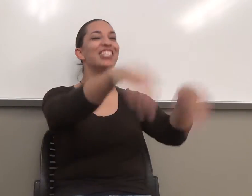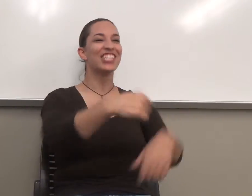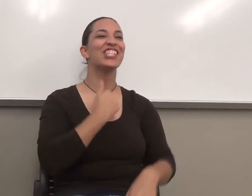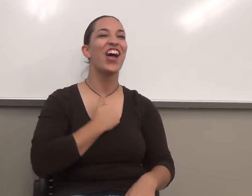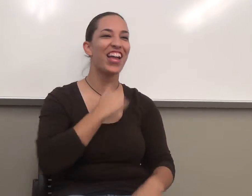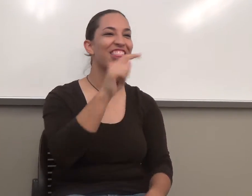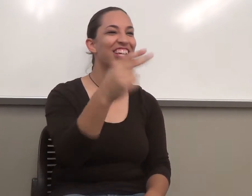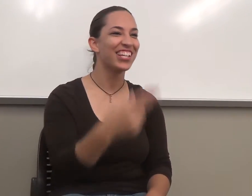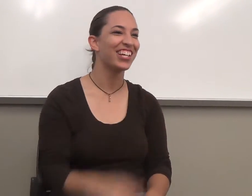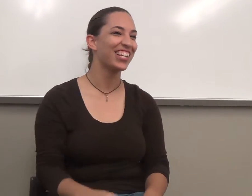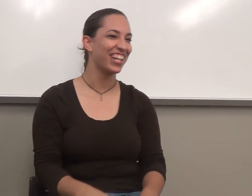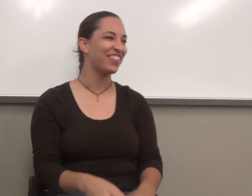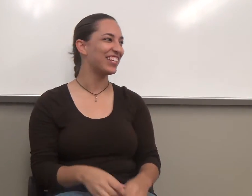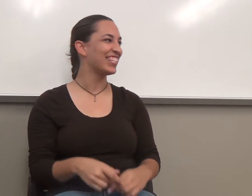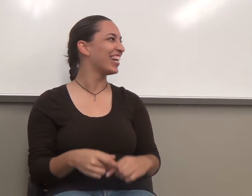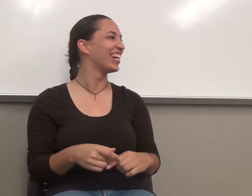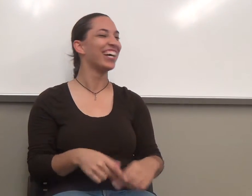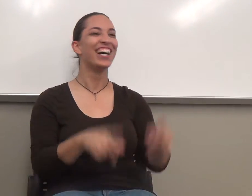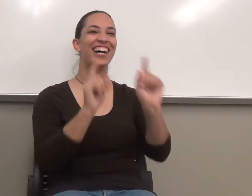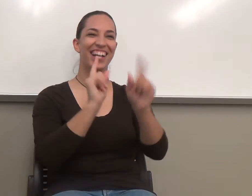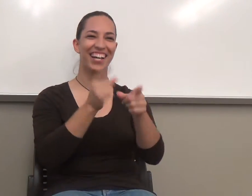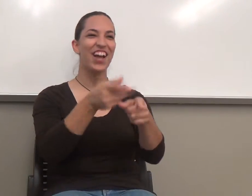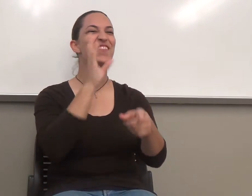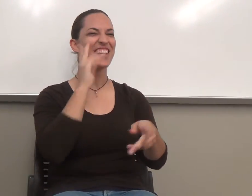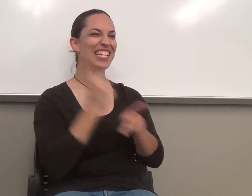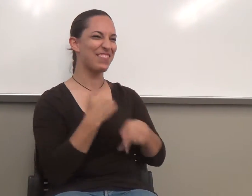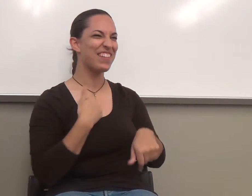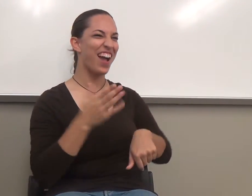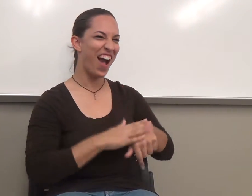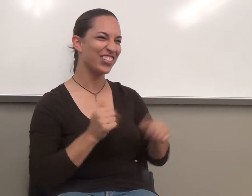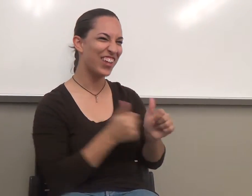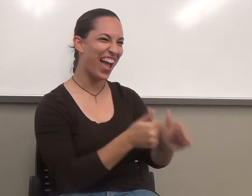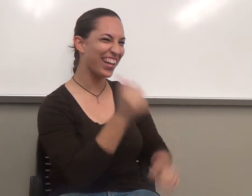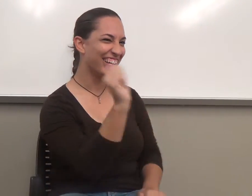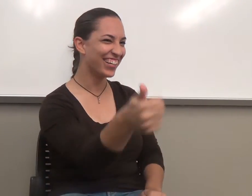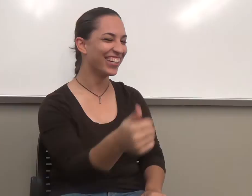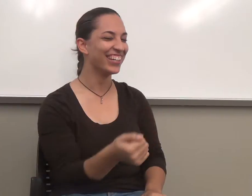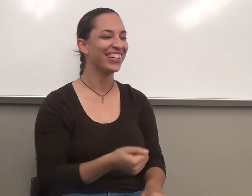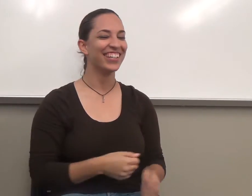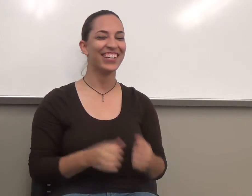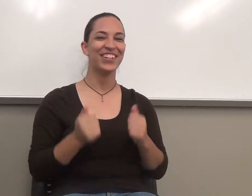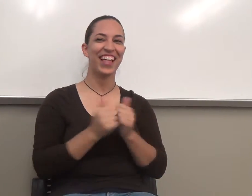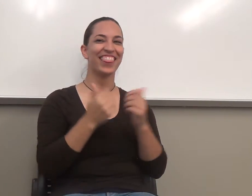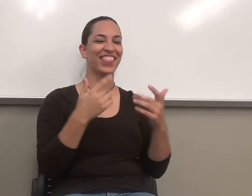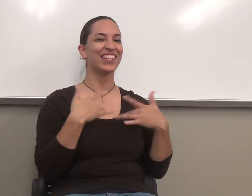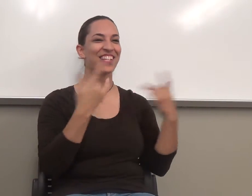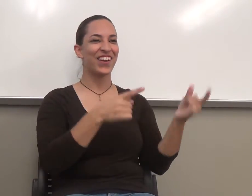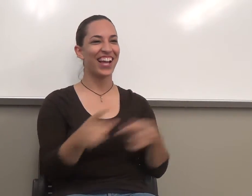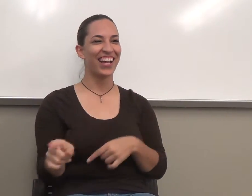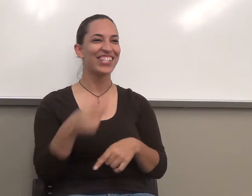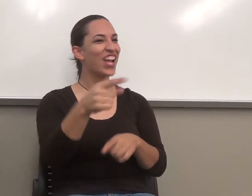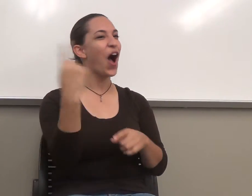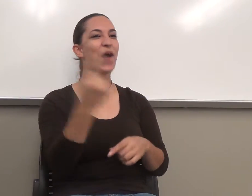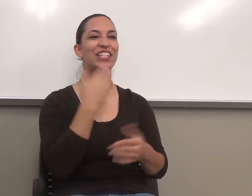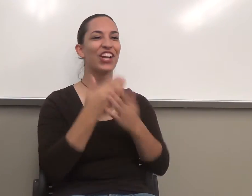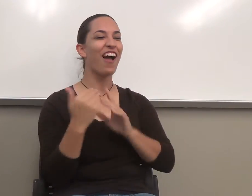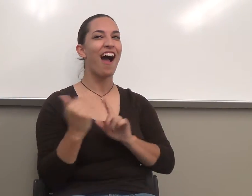Thank you. Not Wednesday. She's going to keep me on track. What's going on? She's always been good about that. Okay.